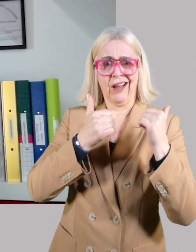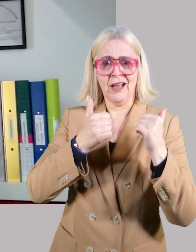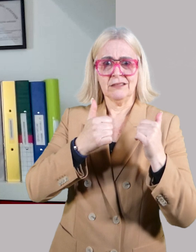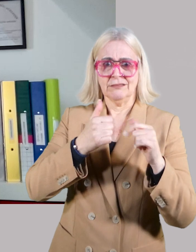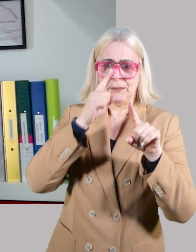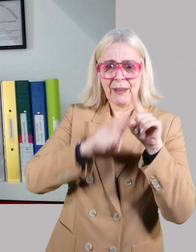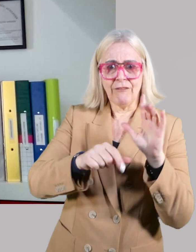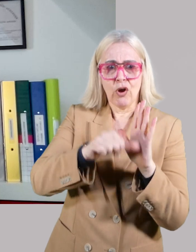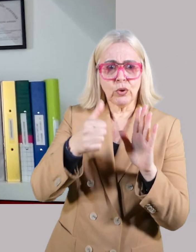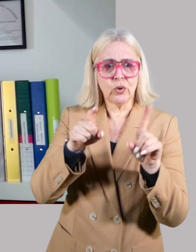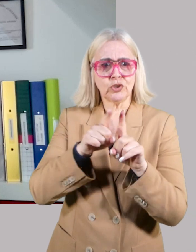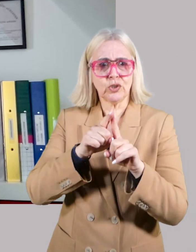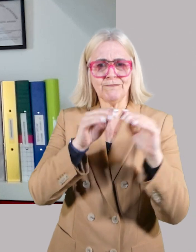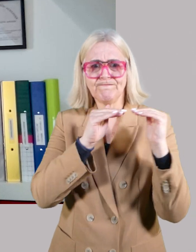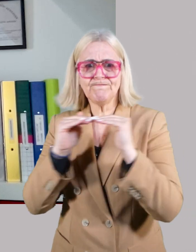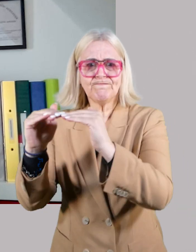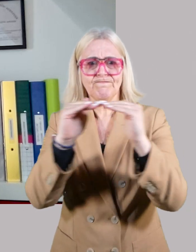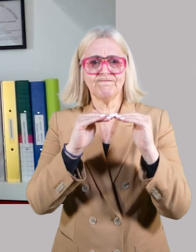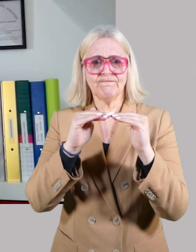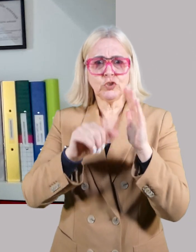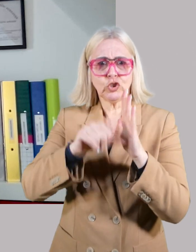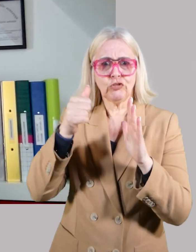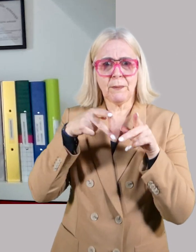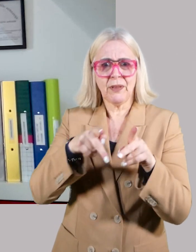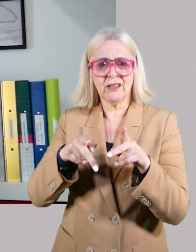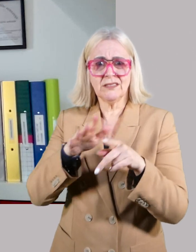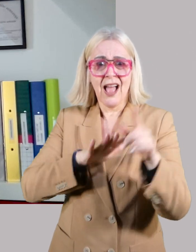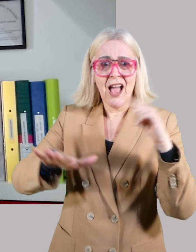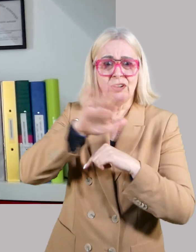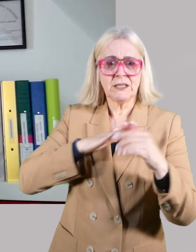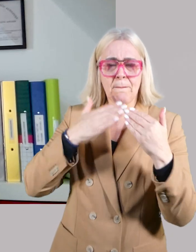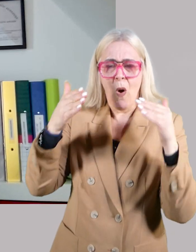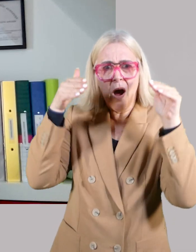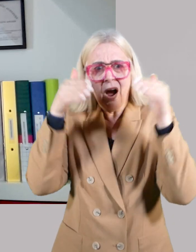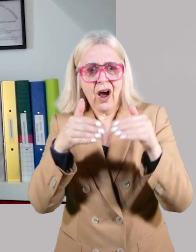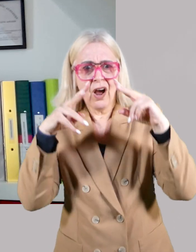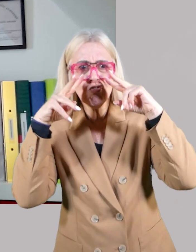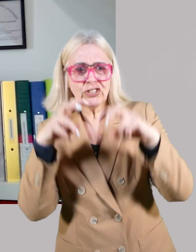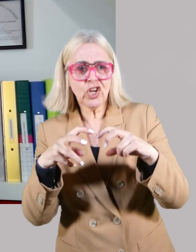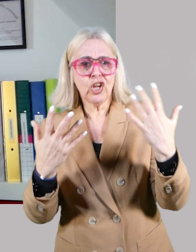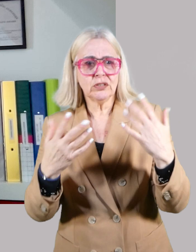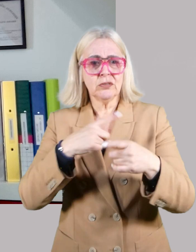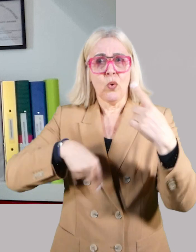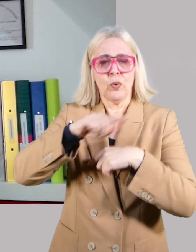operability, along with the standardisation of surgical methods, are for sure domains that we need to expand more.